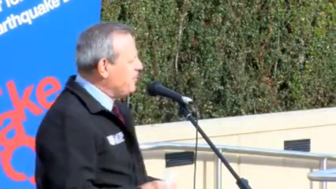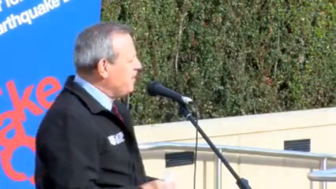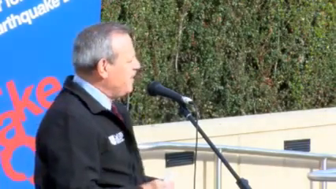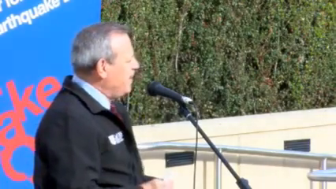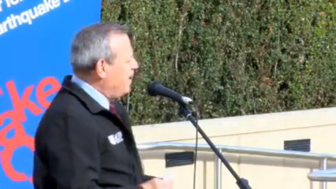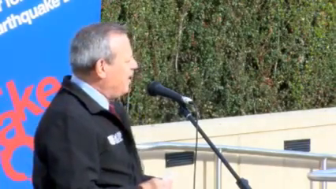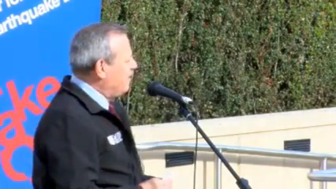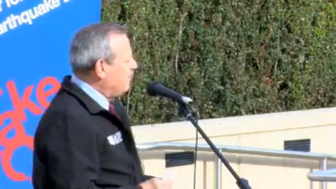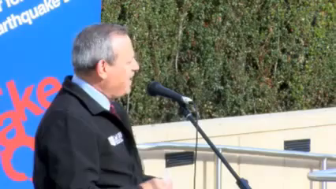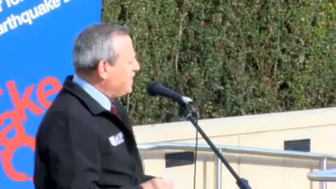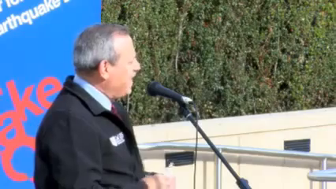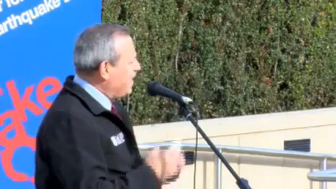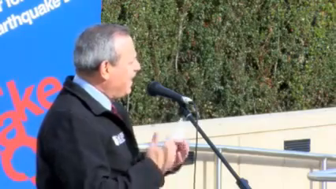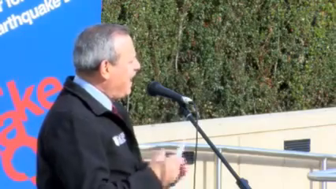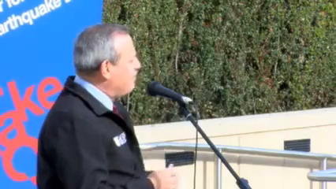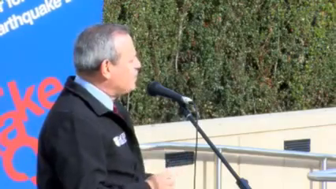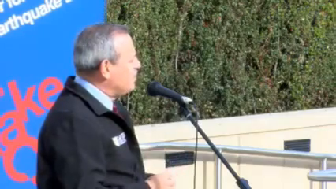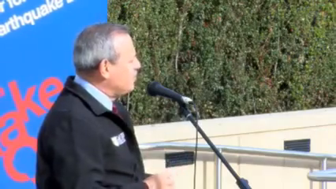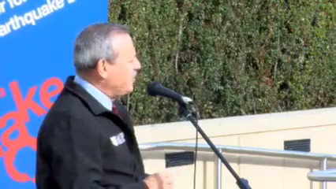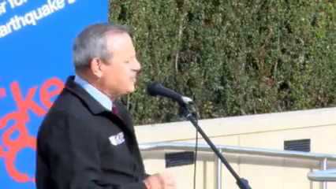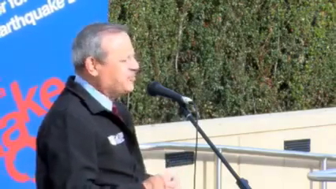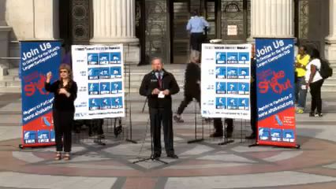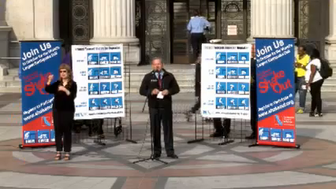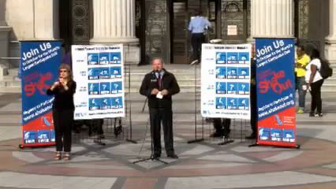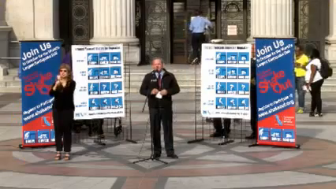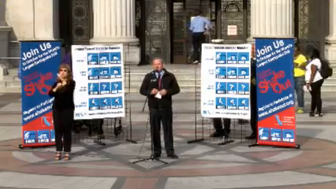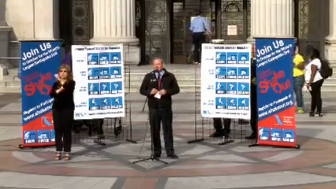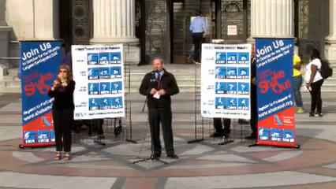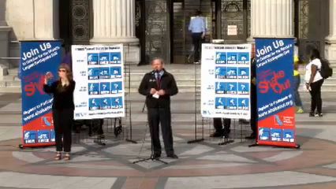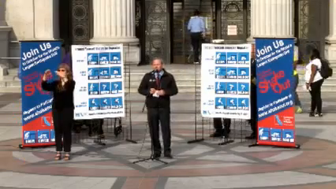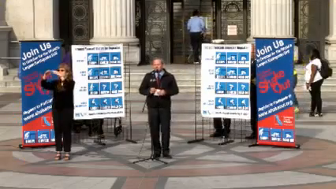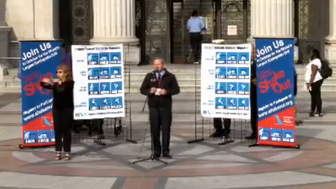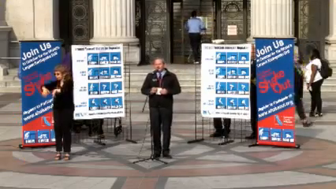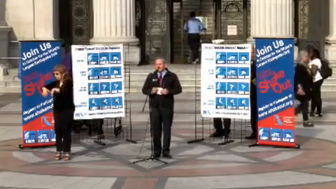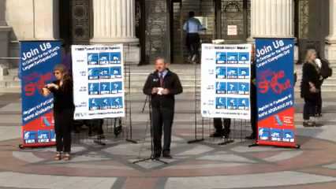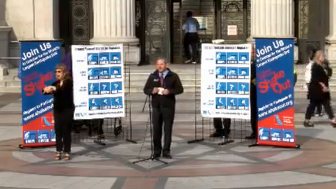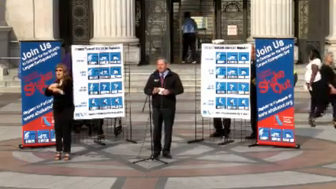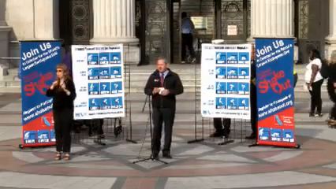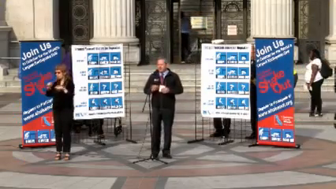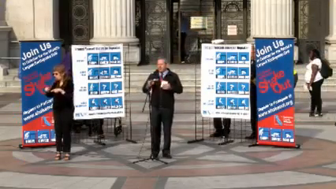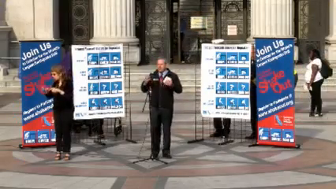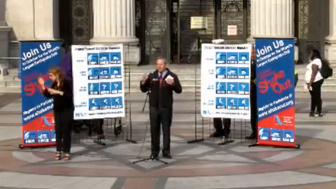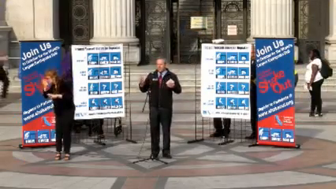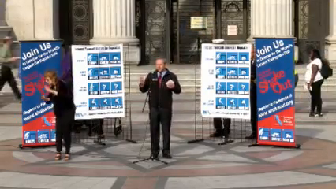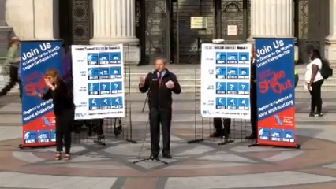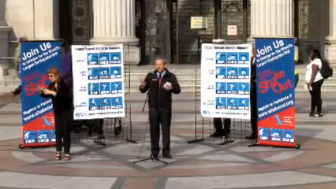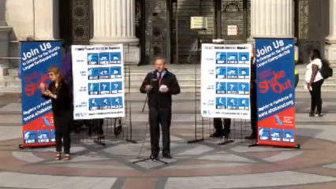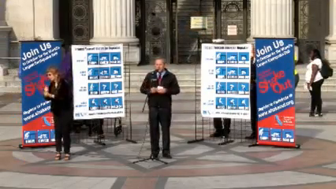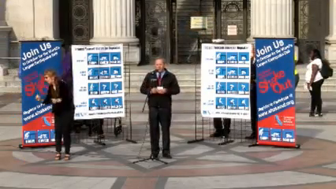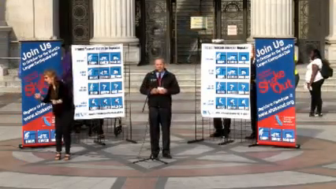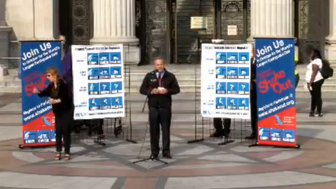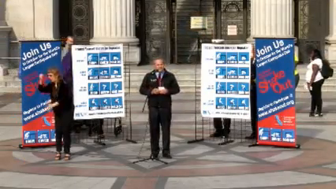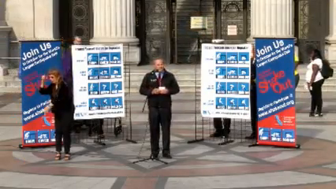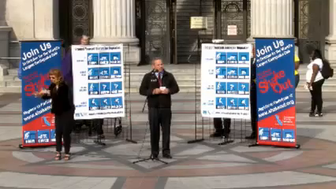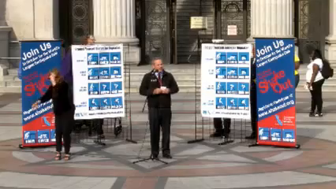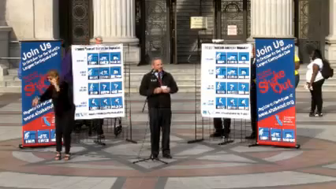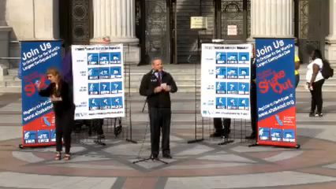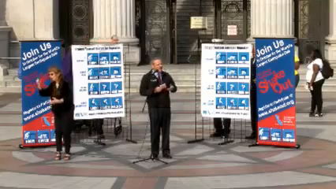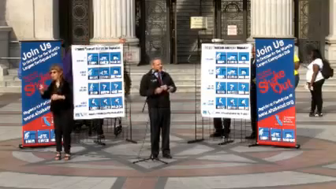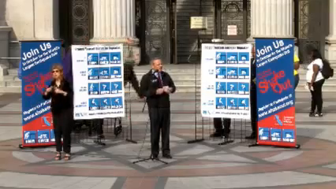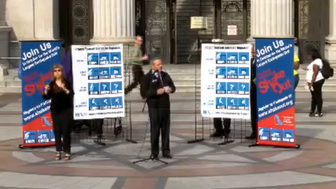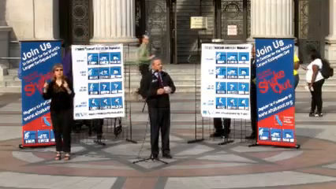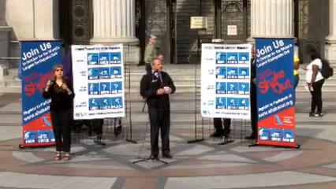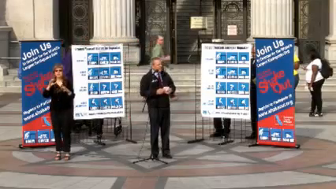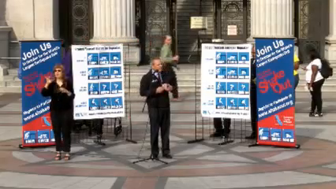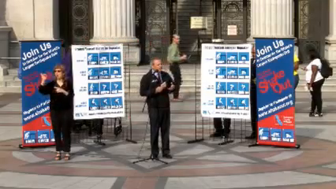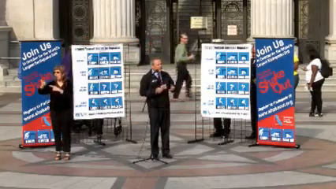structure, via that collapse, doing search and rescue operations. But just beyond Oakland, we had